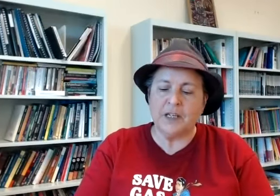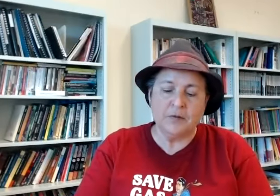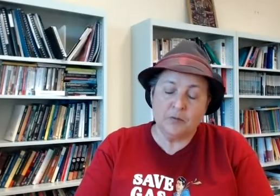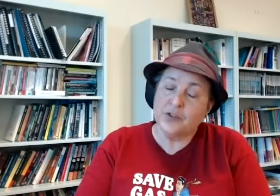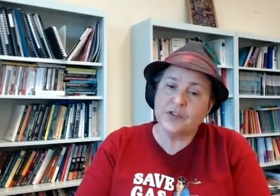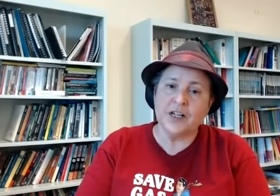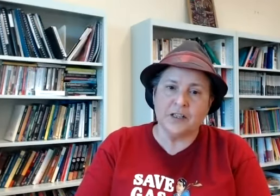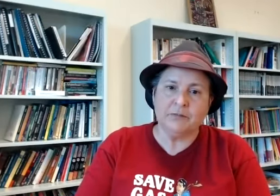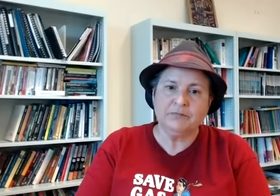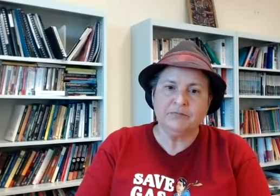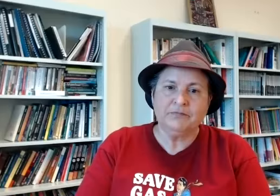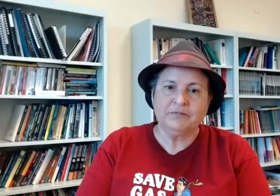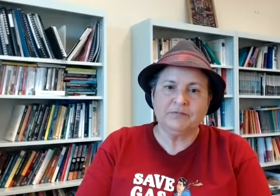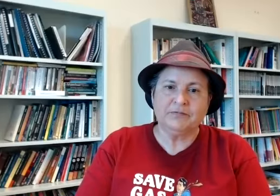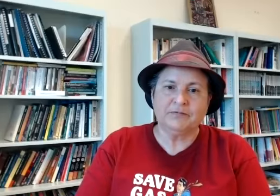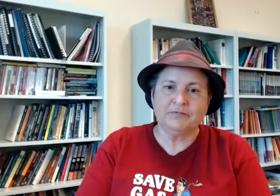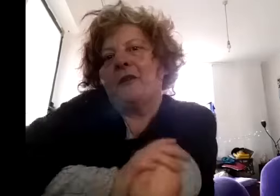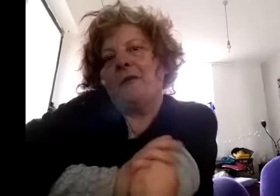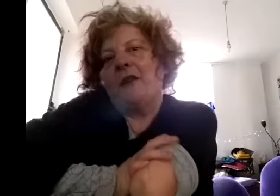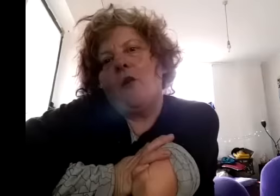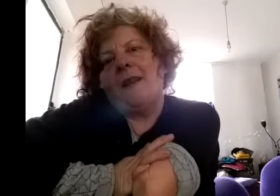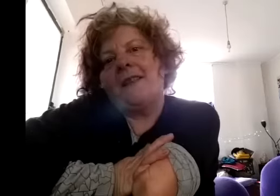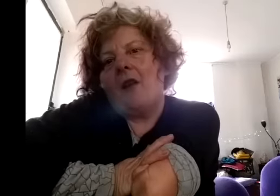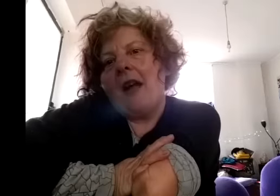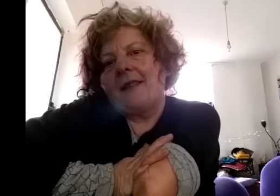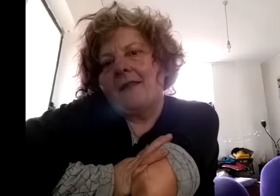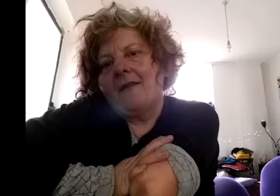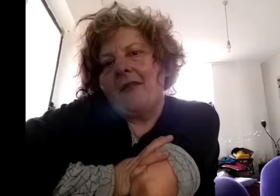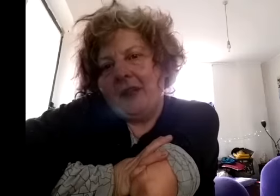with us today oh it's my pleasure fiana always a delight thank you